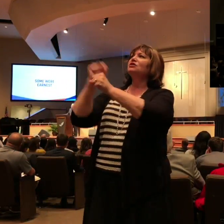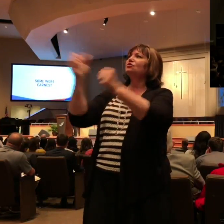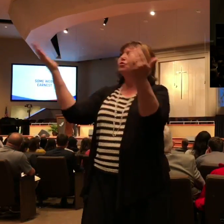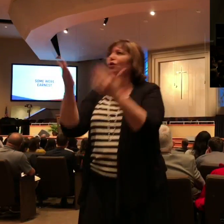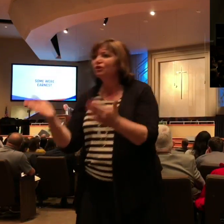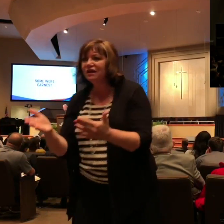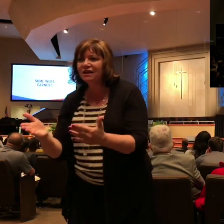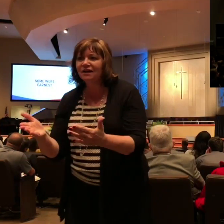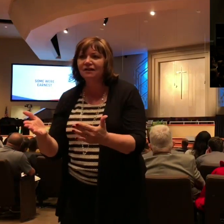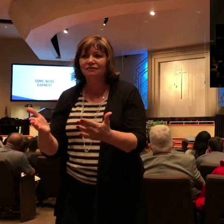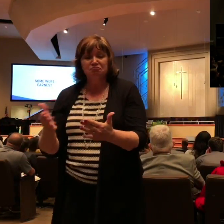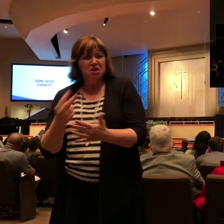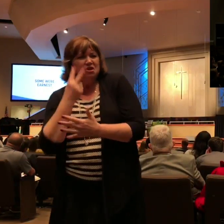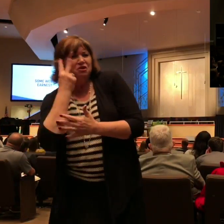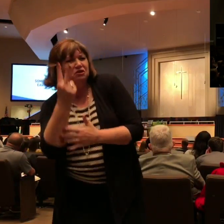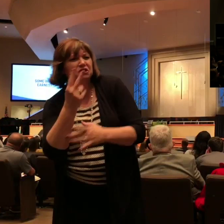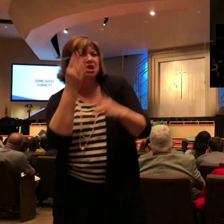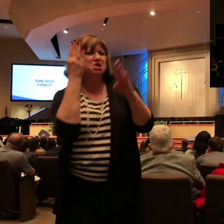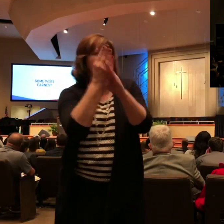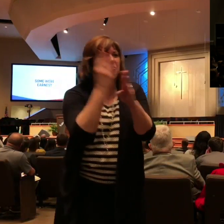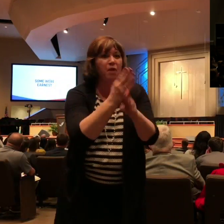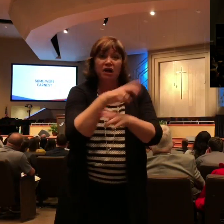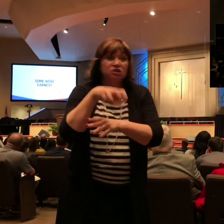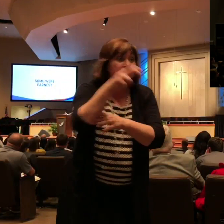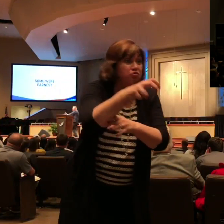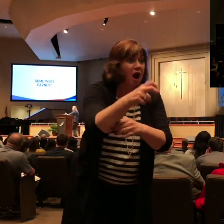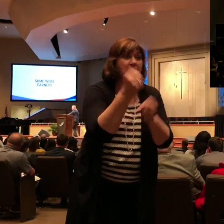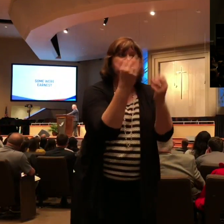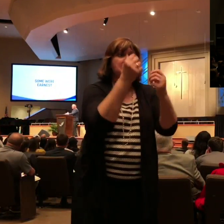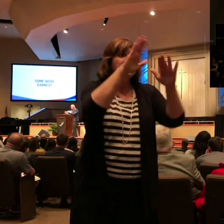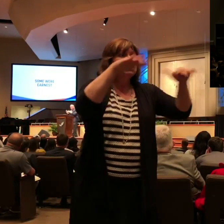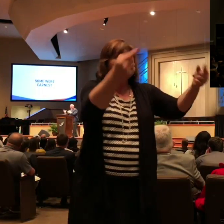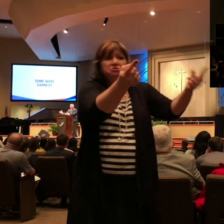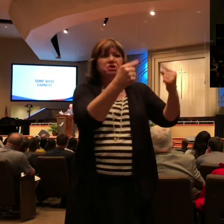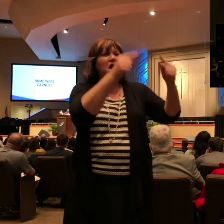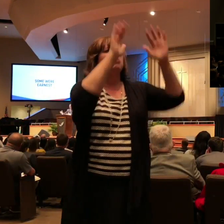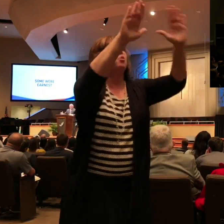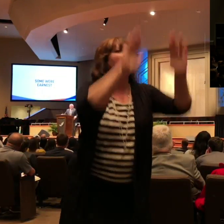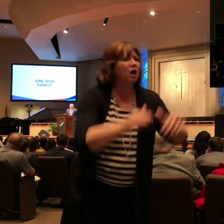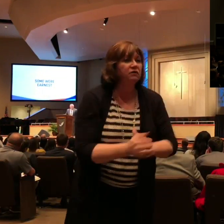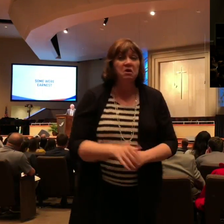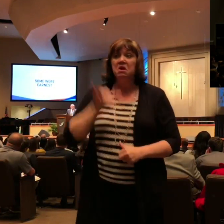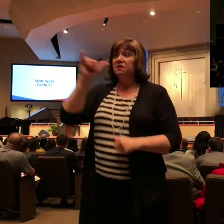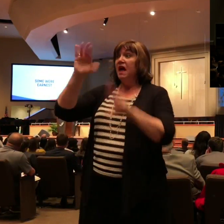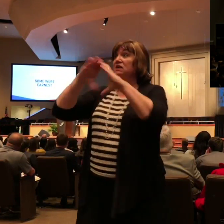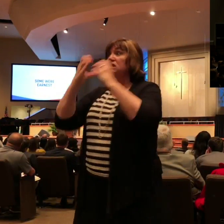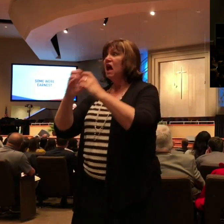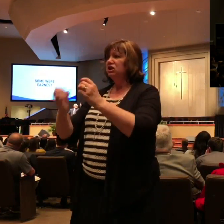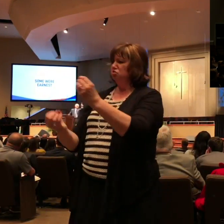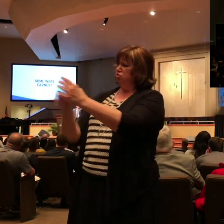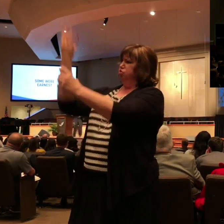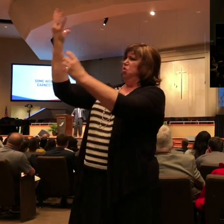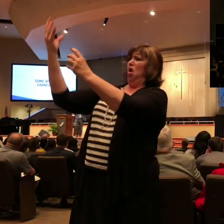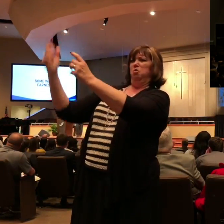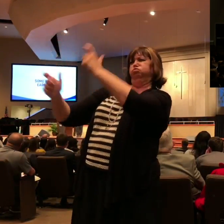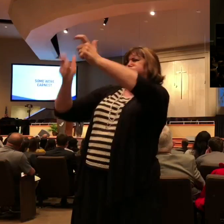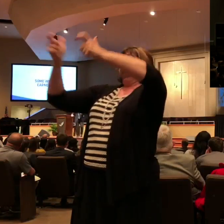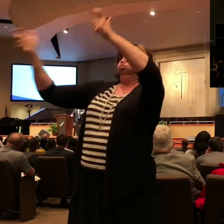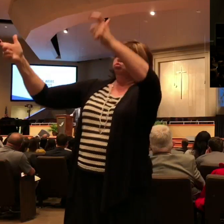on their bus route? That's awesome. Hey, did you hear about what they had in their class? Man, that's great. Just encouraging people. Make it your mission. Every